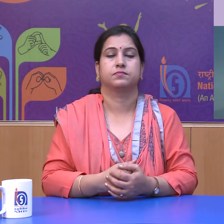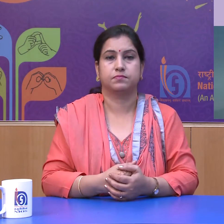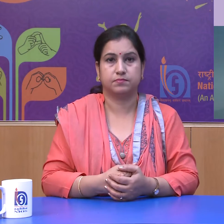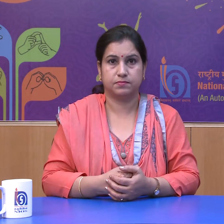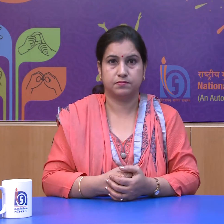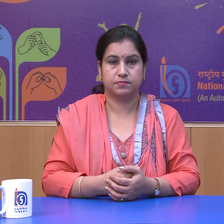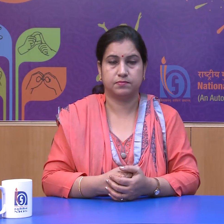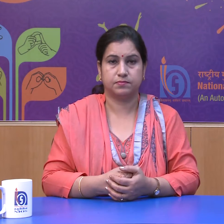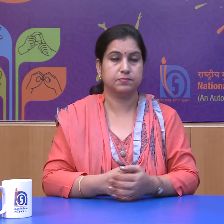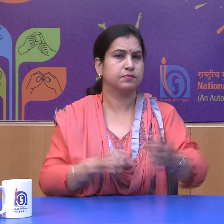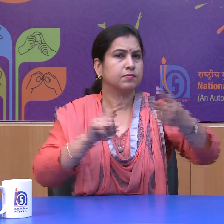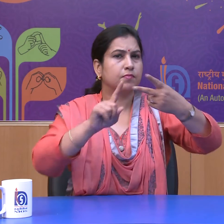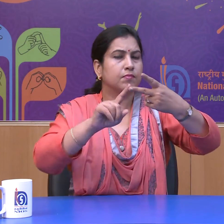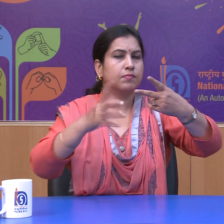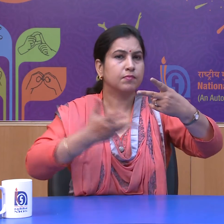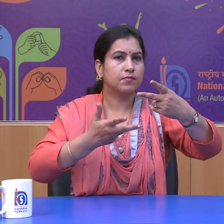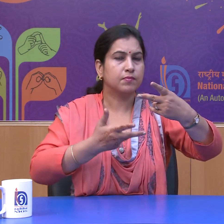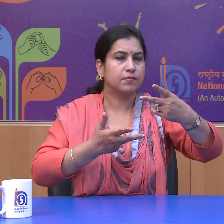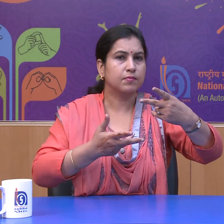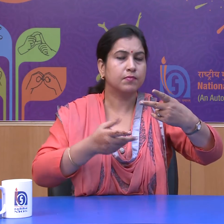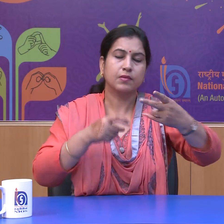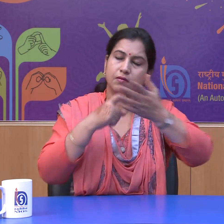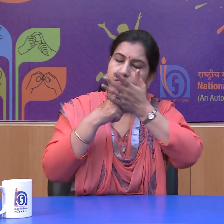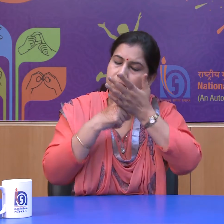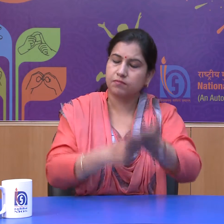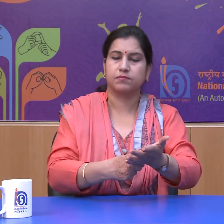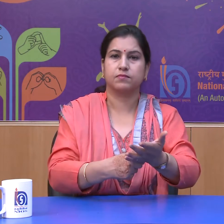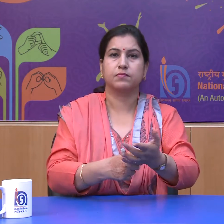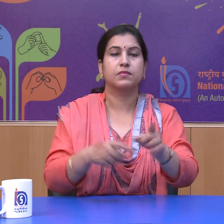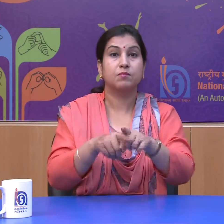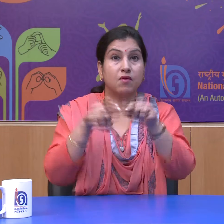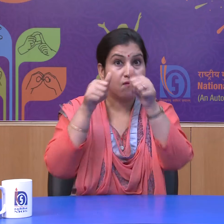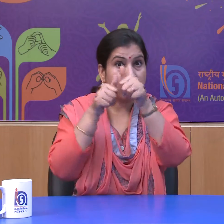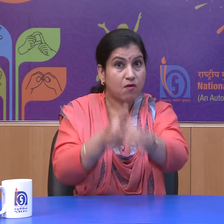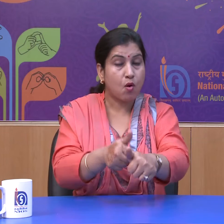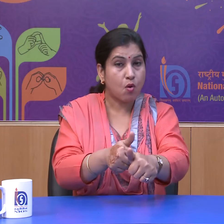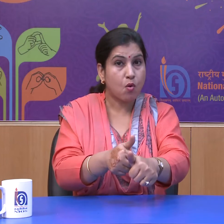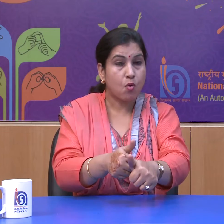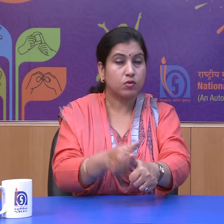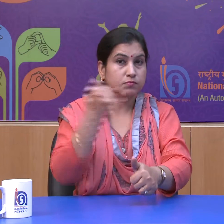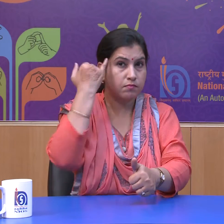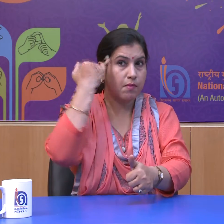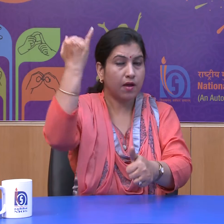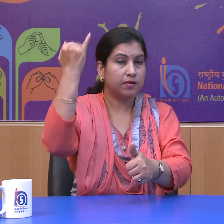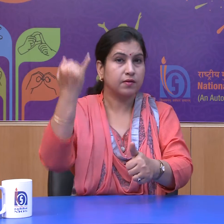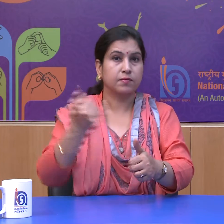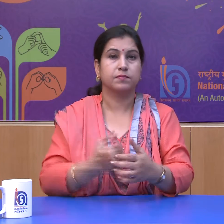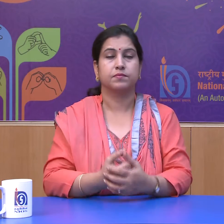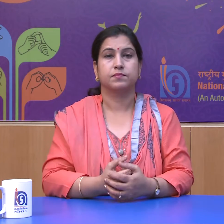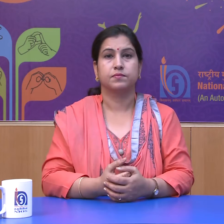Number 2 is to respect and follow the ideals, which